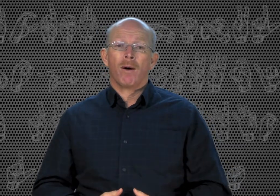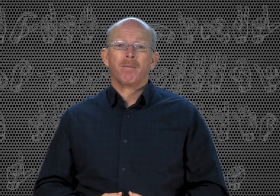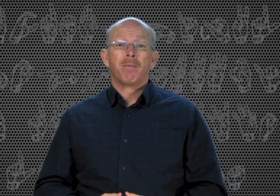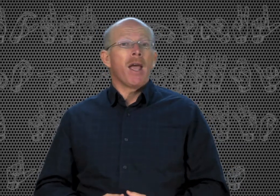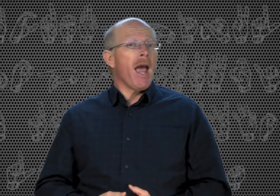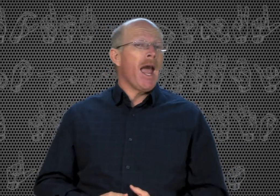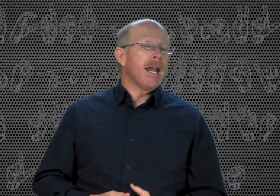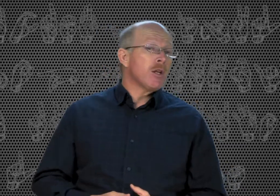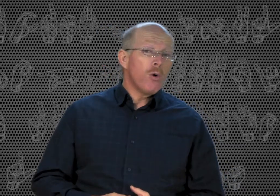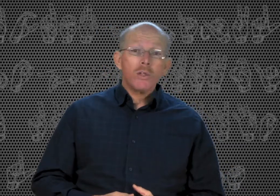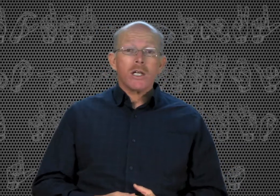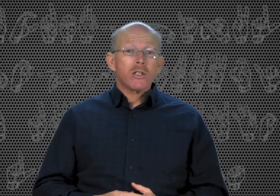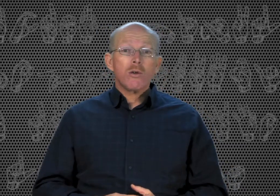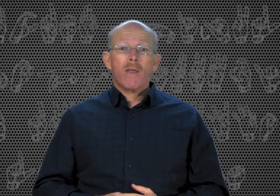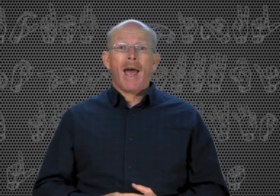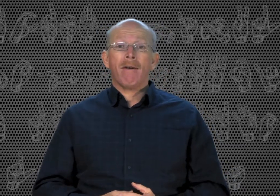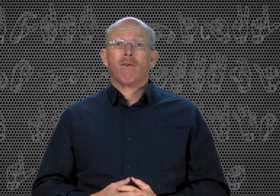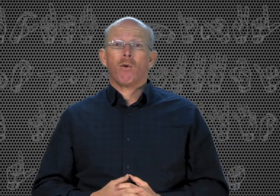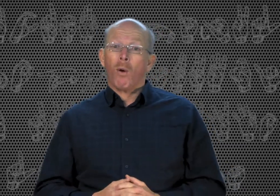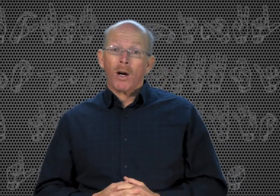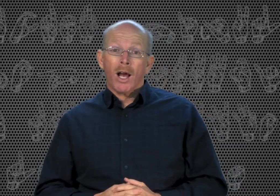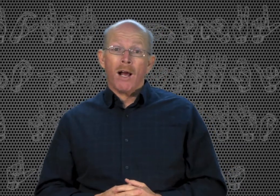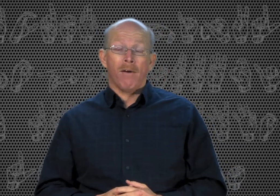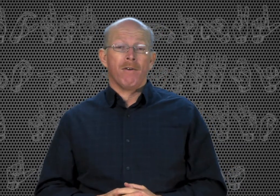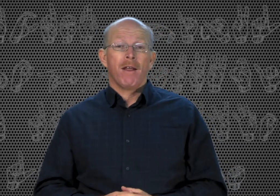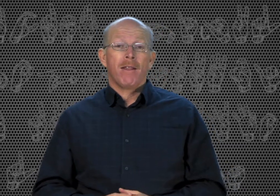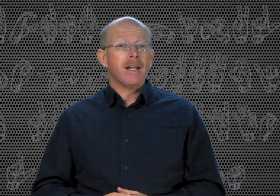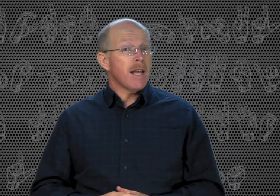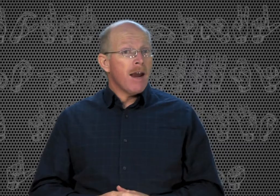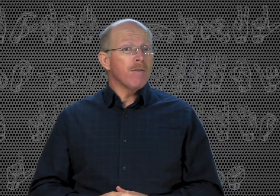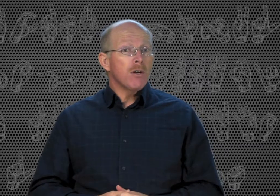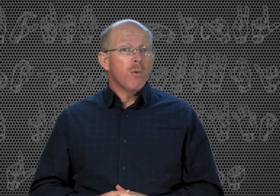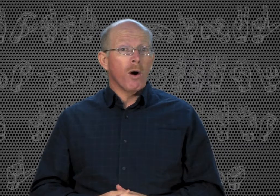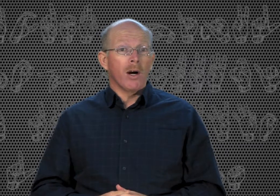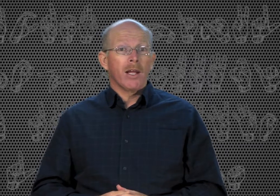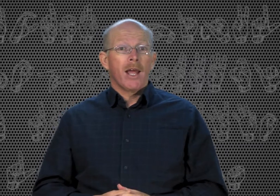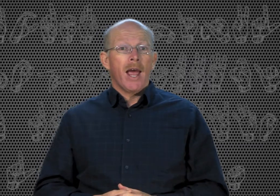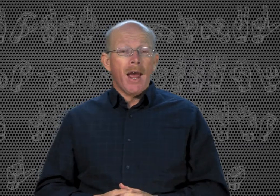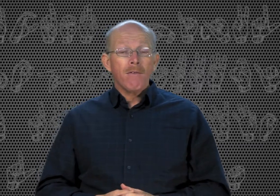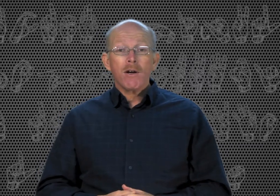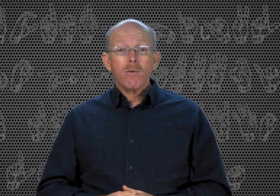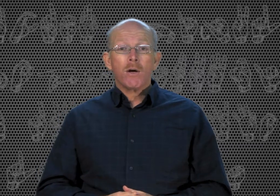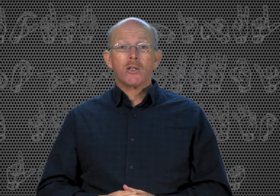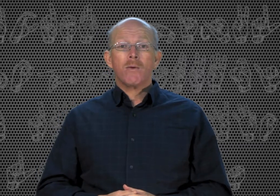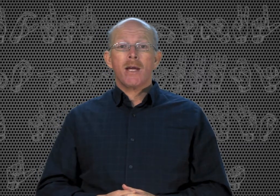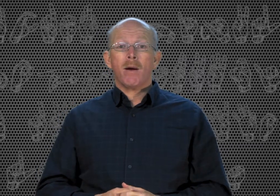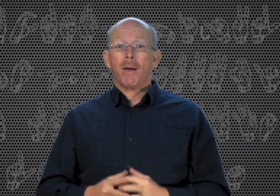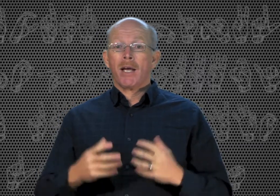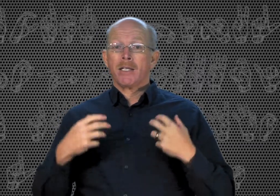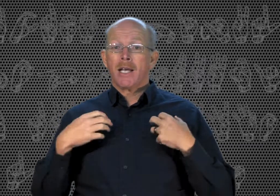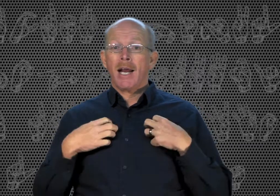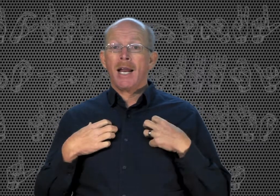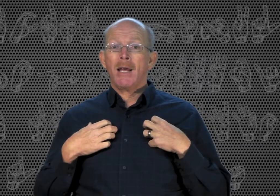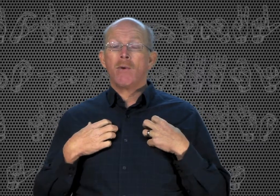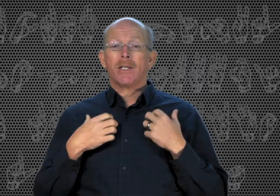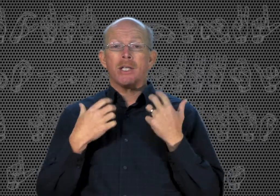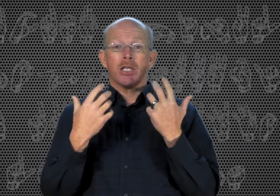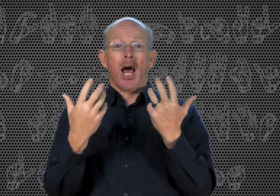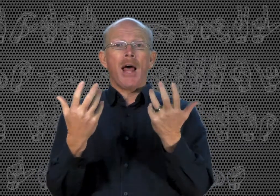it. And don't just do that for the word of. That's every word. Every word you hear. Because sign language is not